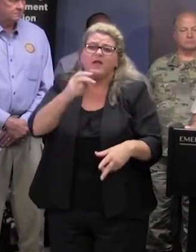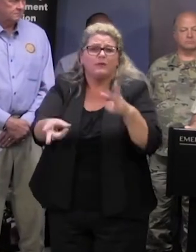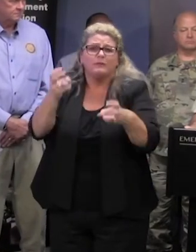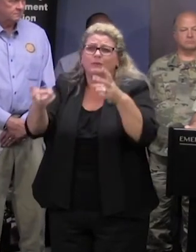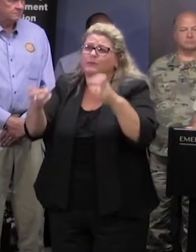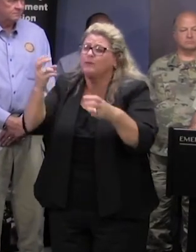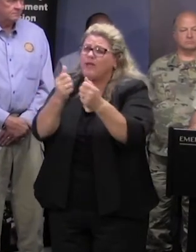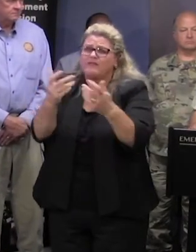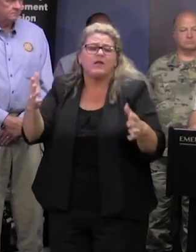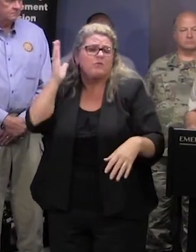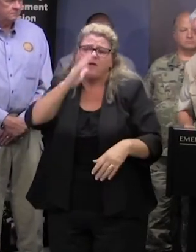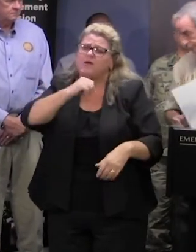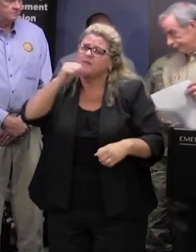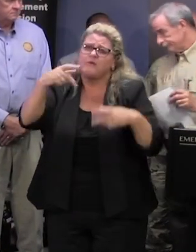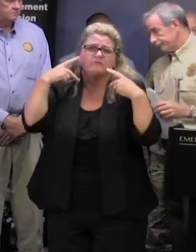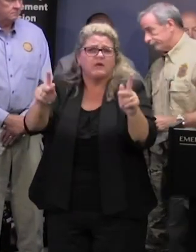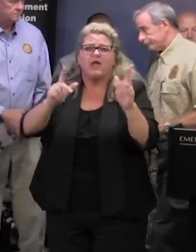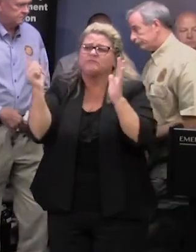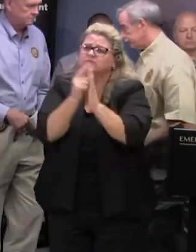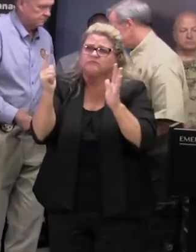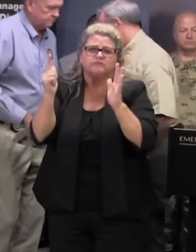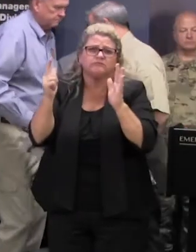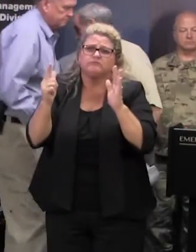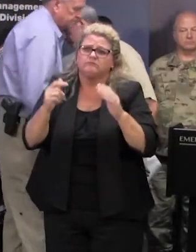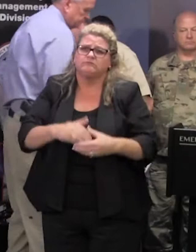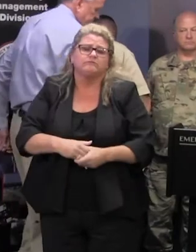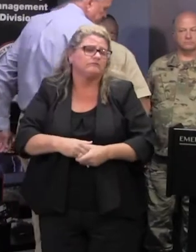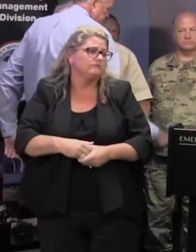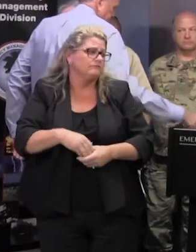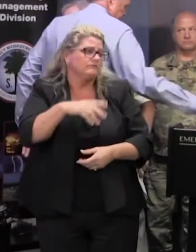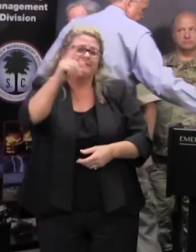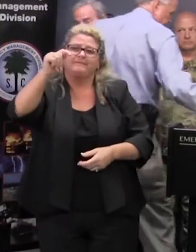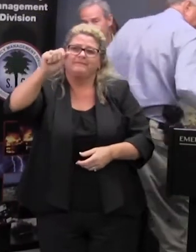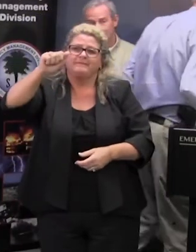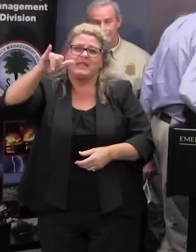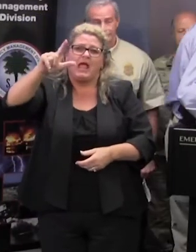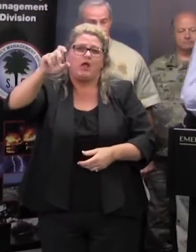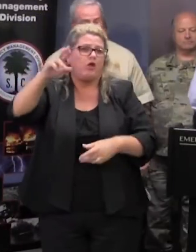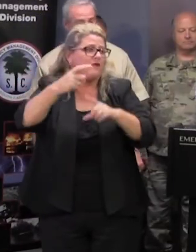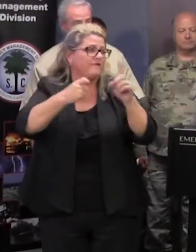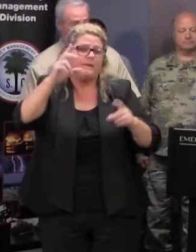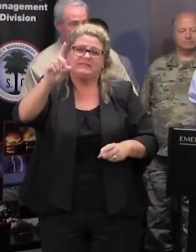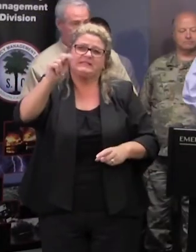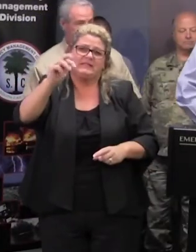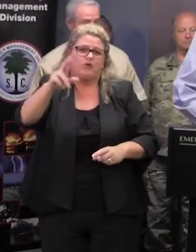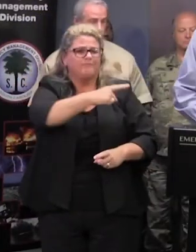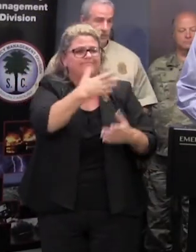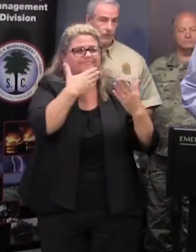tolerated thank you thank you colonel taylor department actual resources i'm thank you god